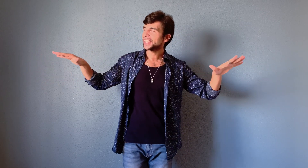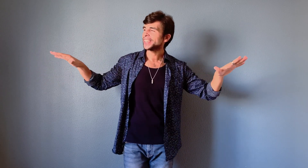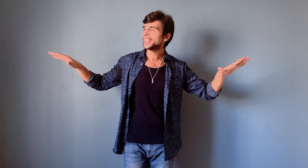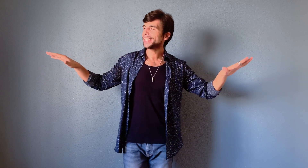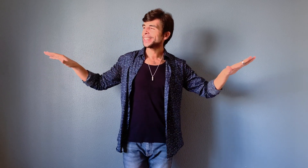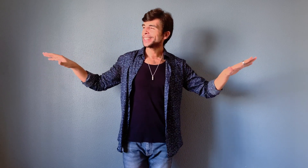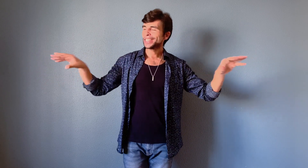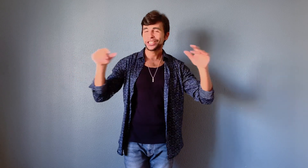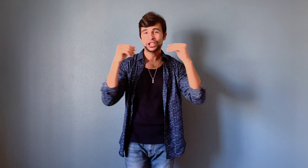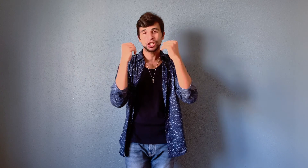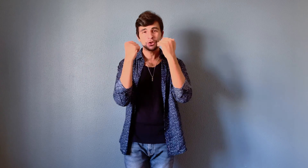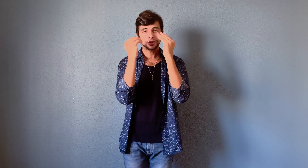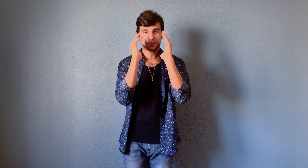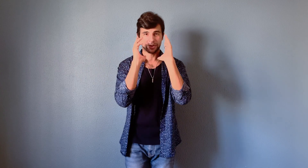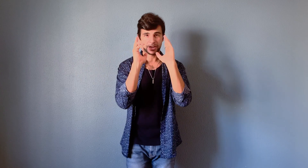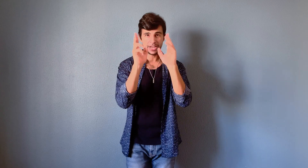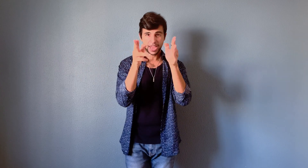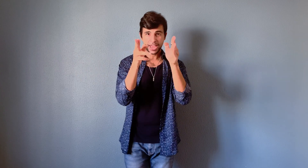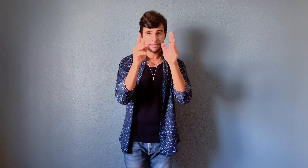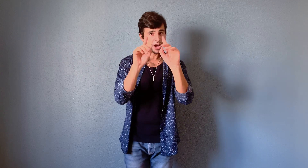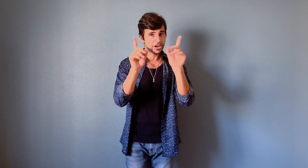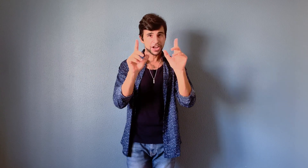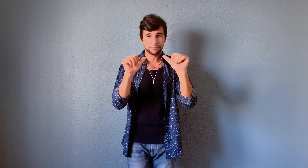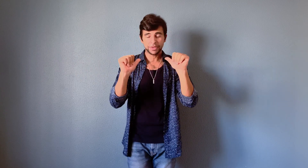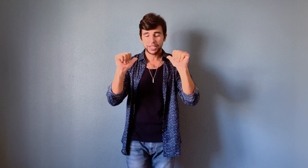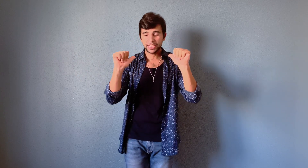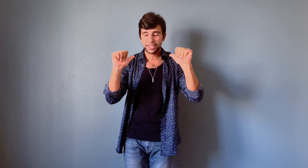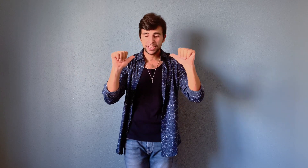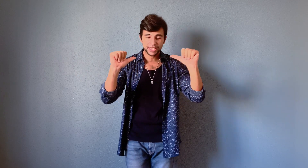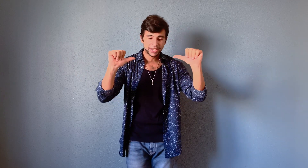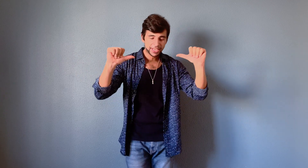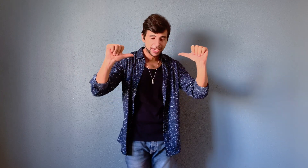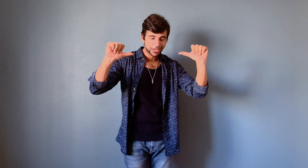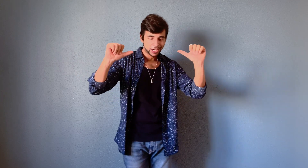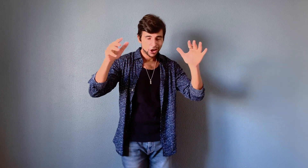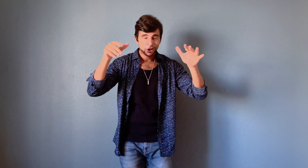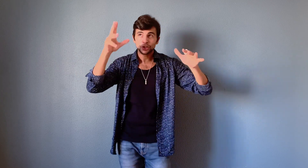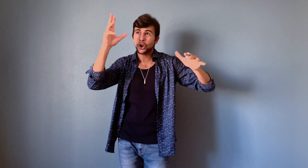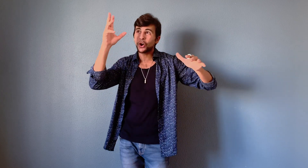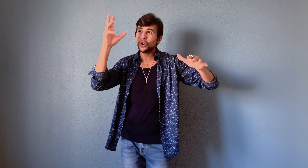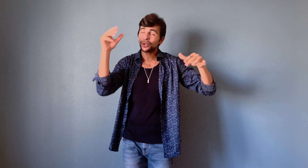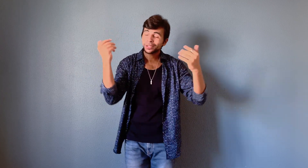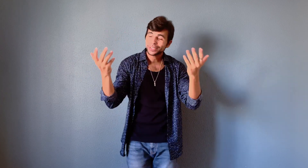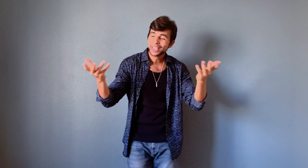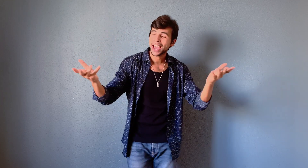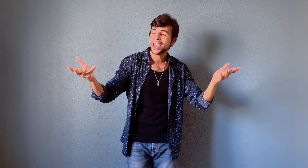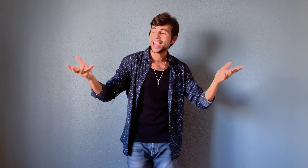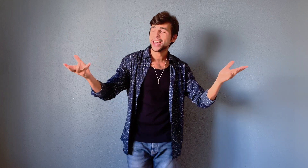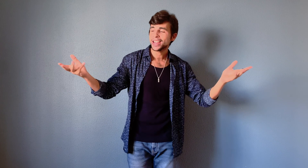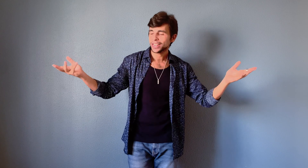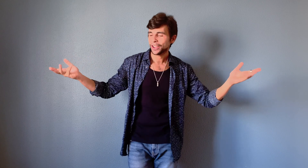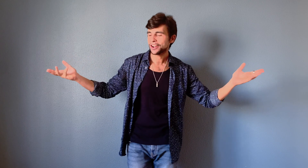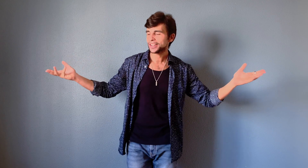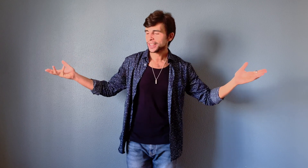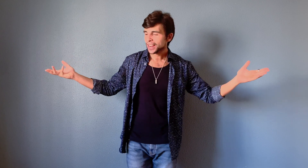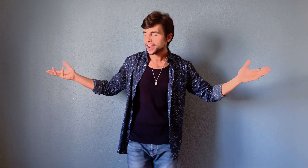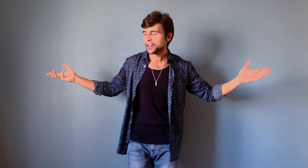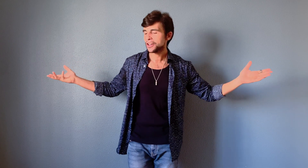She looks red ahead but now me Tall and young in love